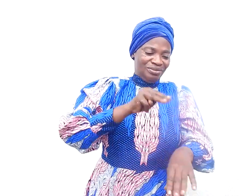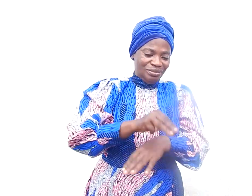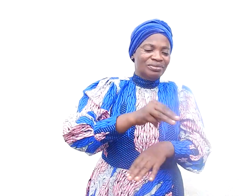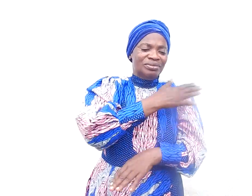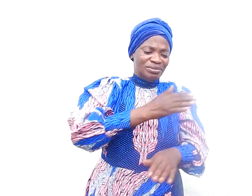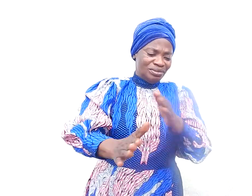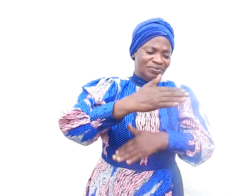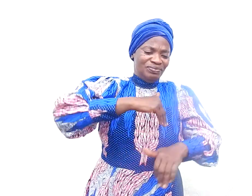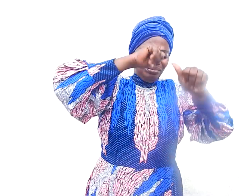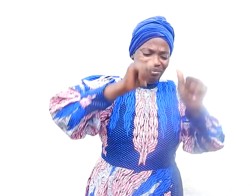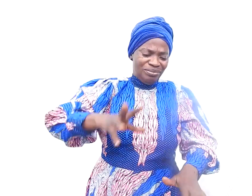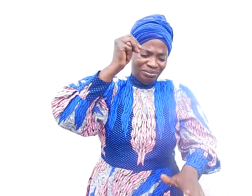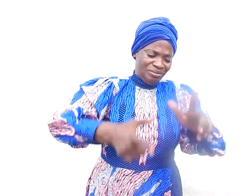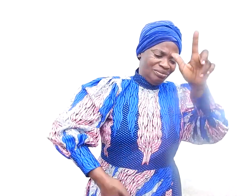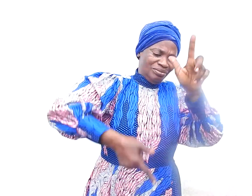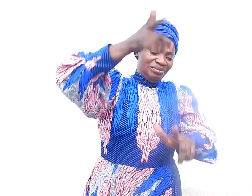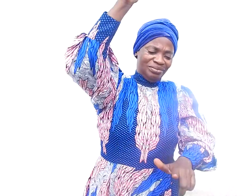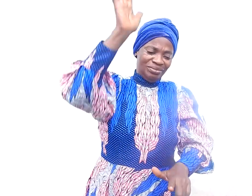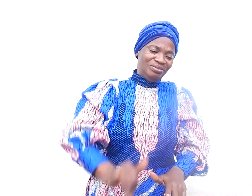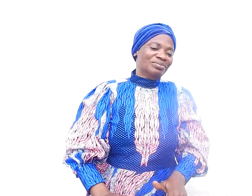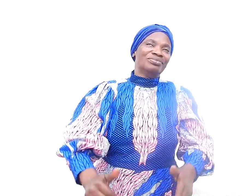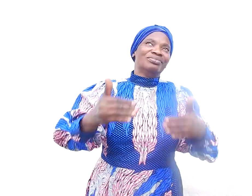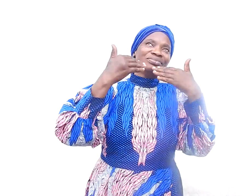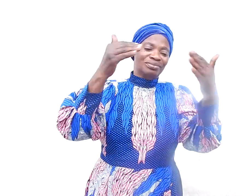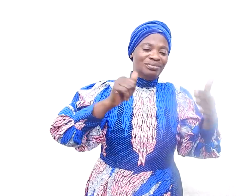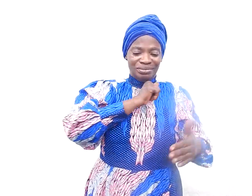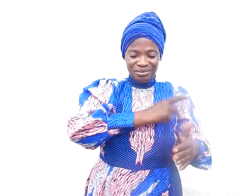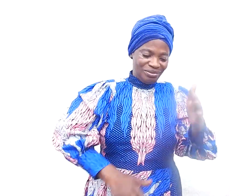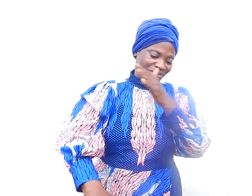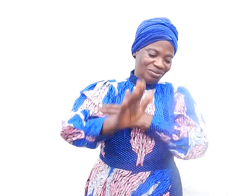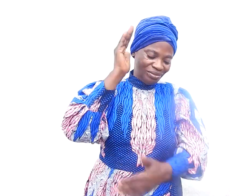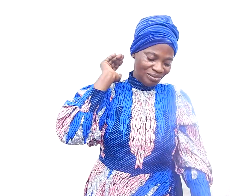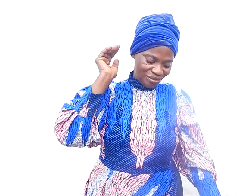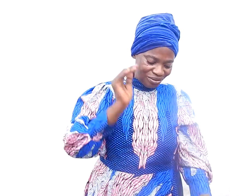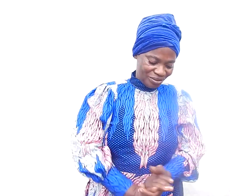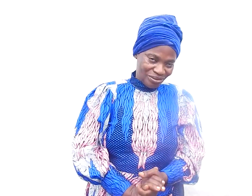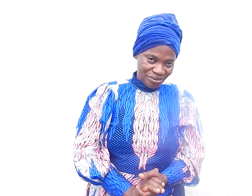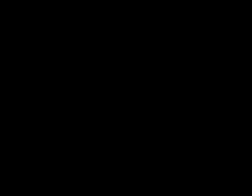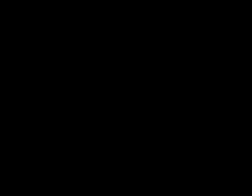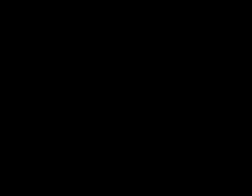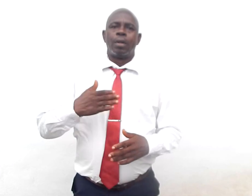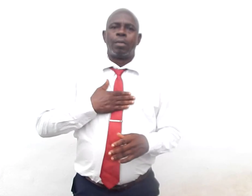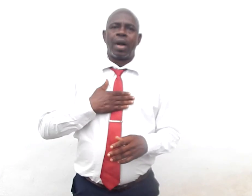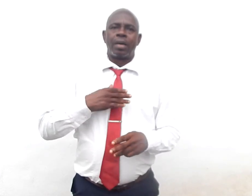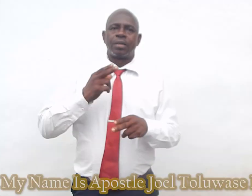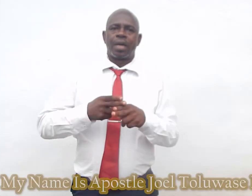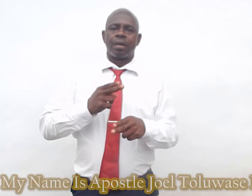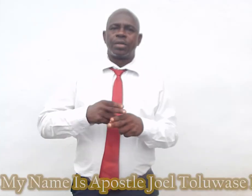ministry and god has blessed him greatly and i'll be using him greatly i appreciate god my name